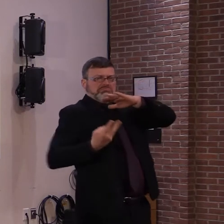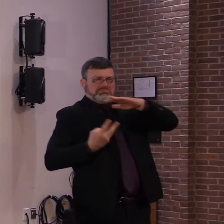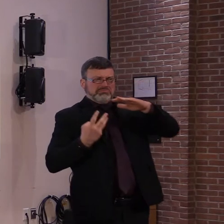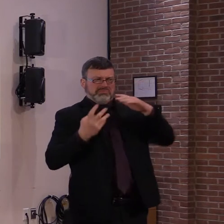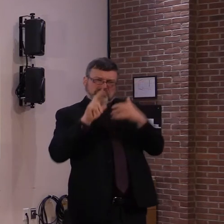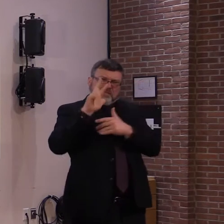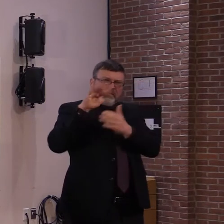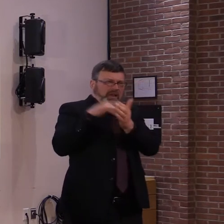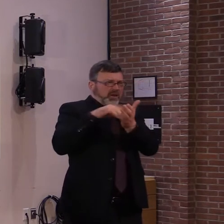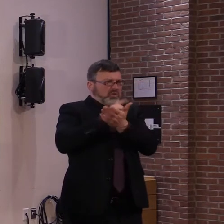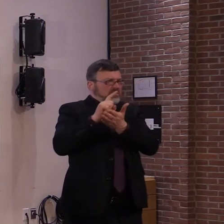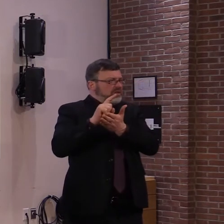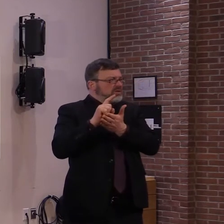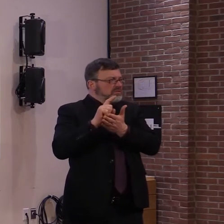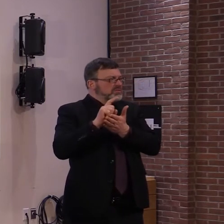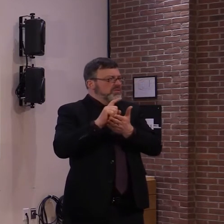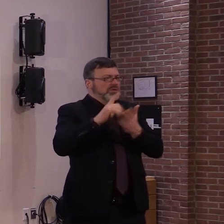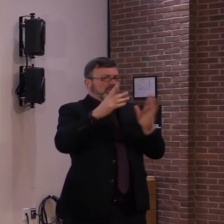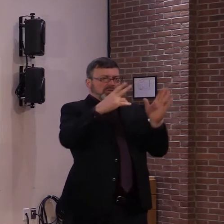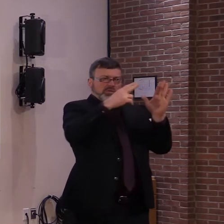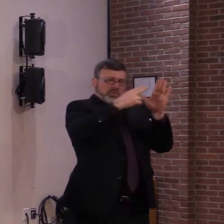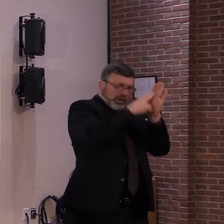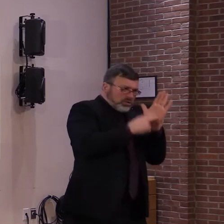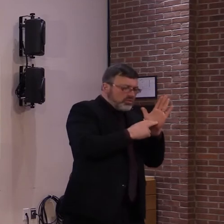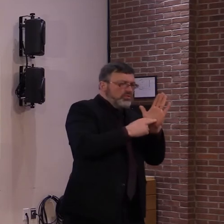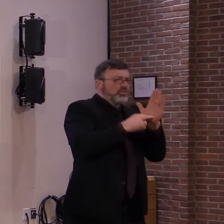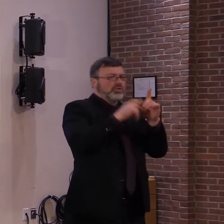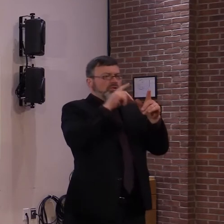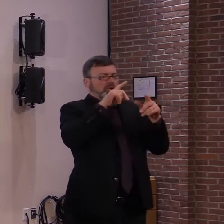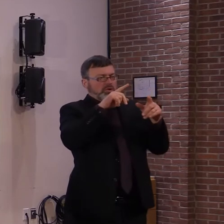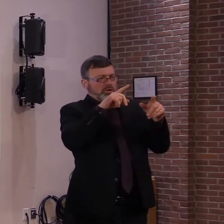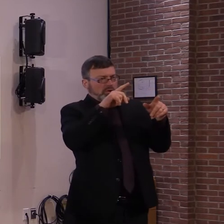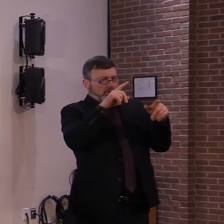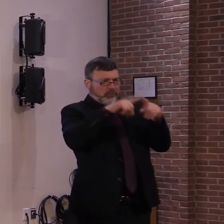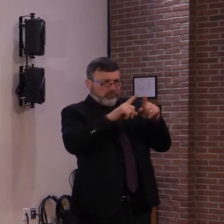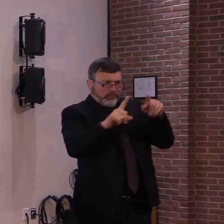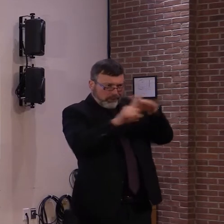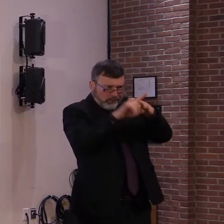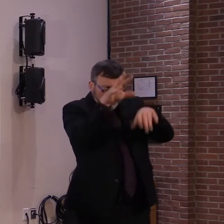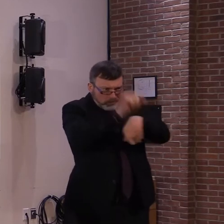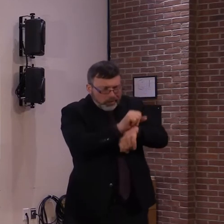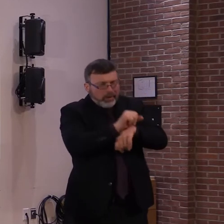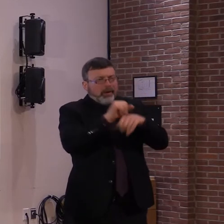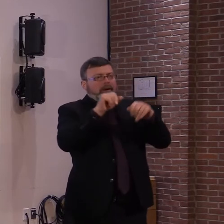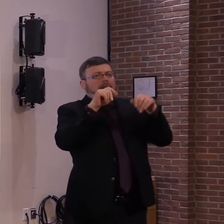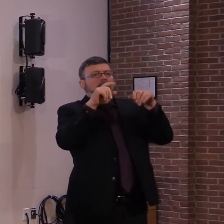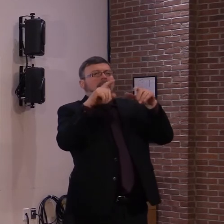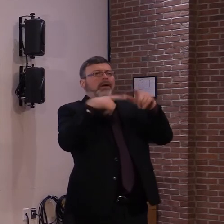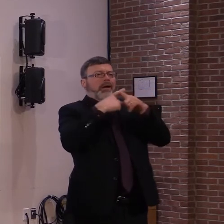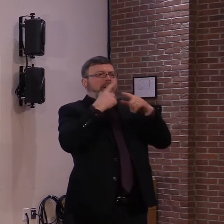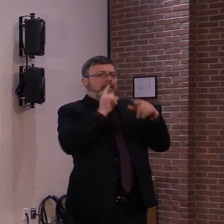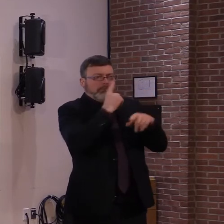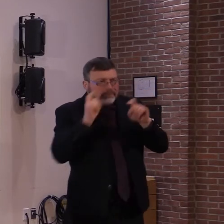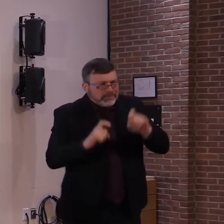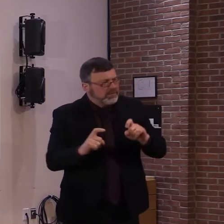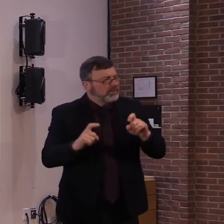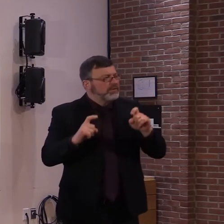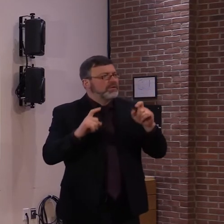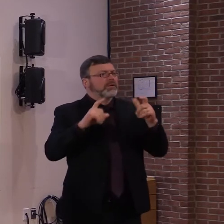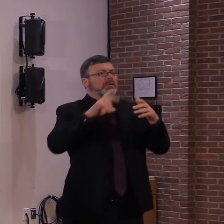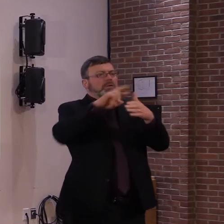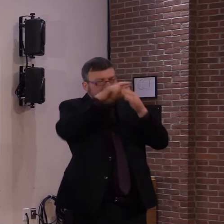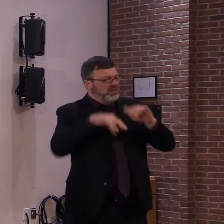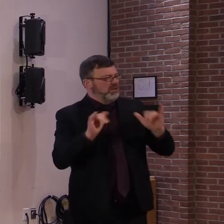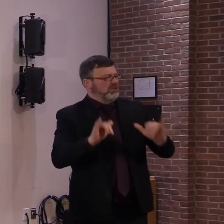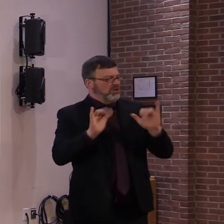platforms in terms of testing. Um, this is based on the testing. It should be simpler than the testing, uh,